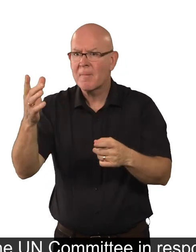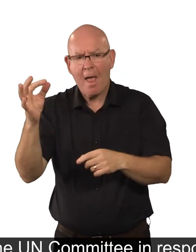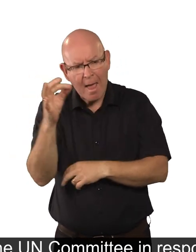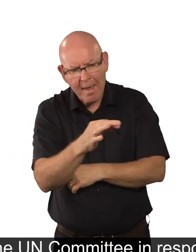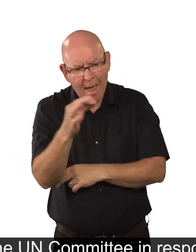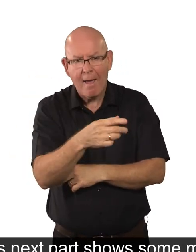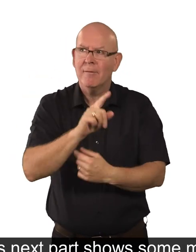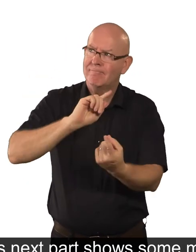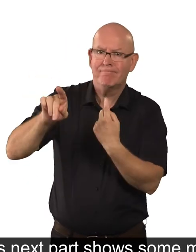us to do.